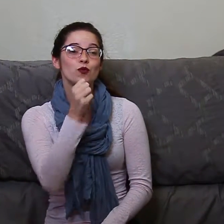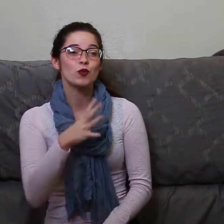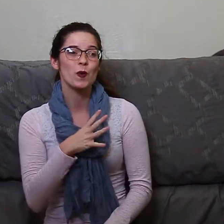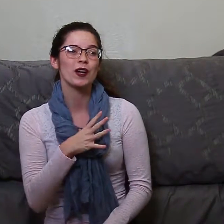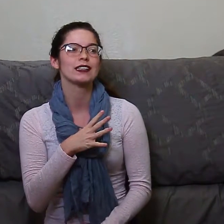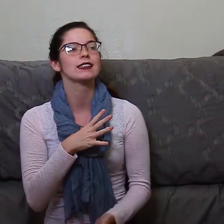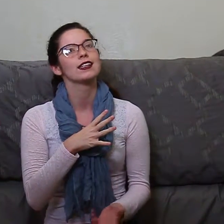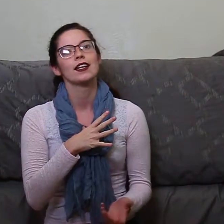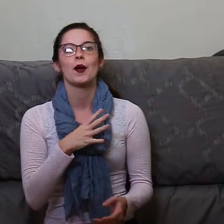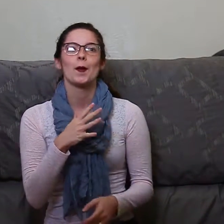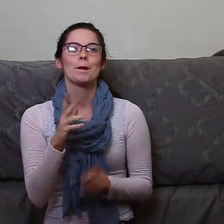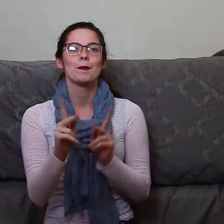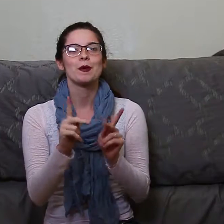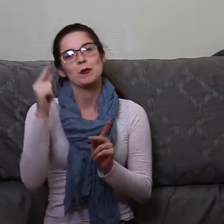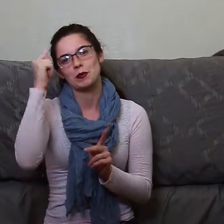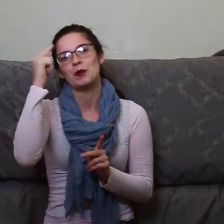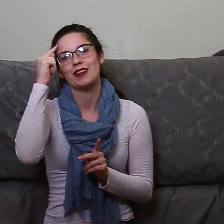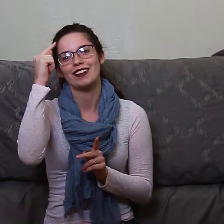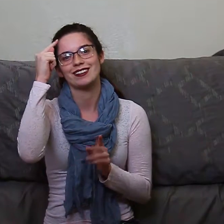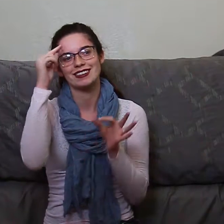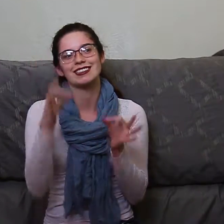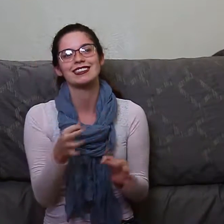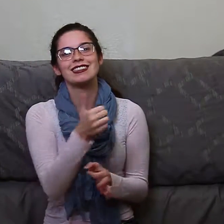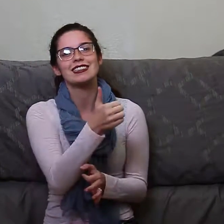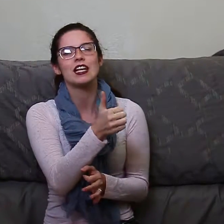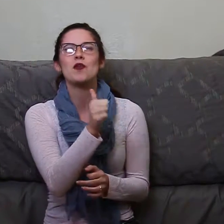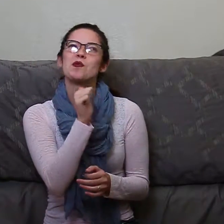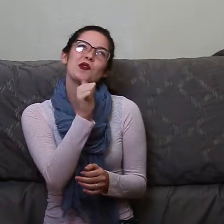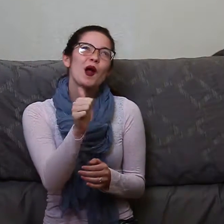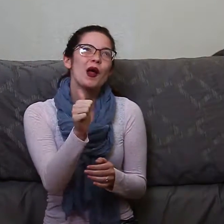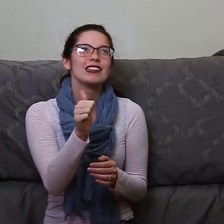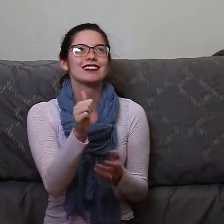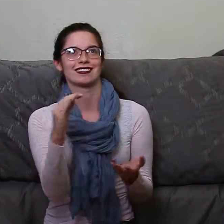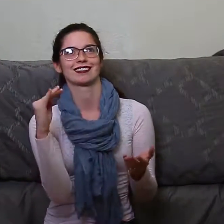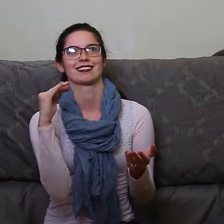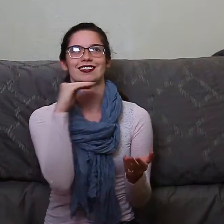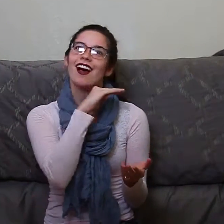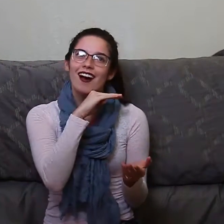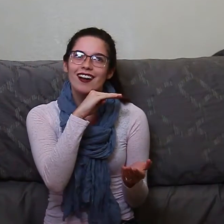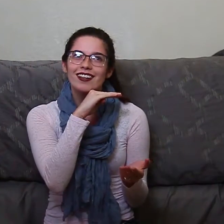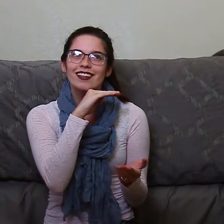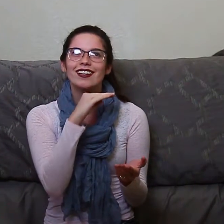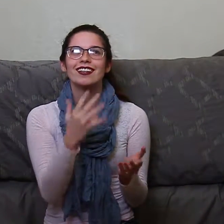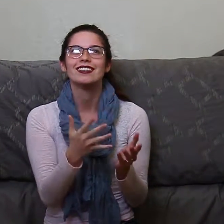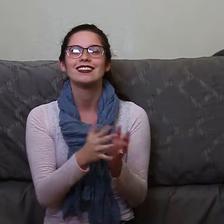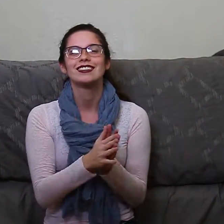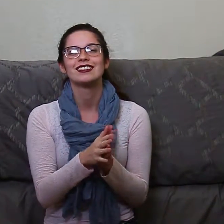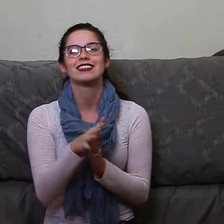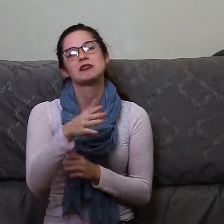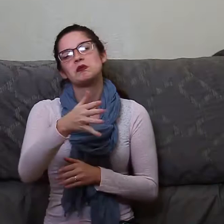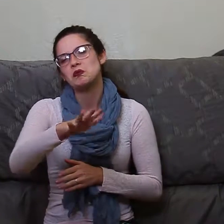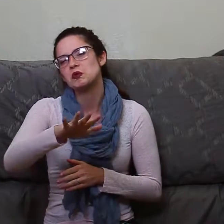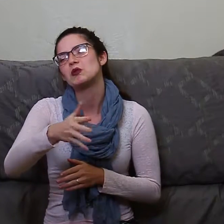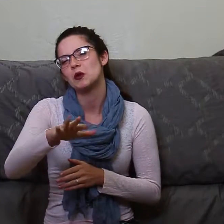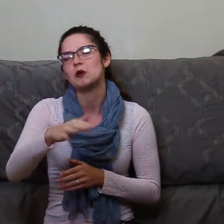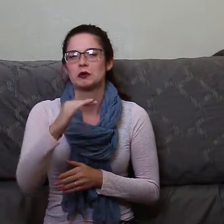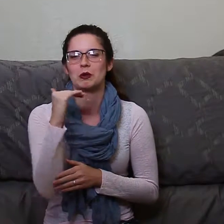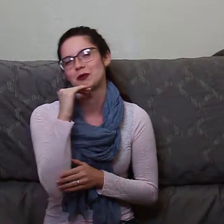they're doing. Professor Pettit is coordinator of the fabric styling program at the Fashion Institute of Technology in New York. You might not